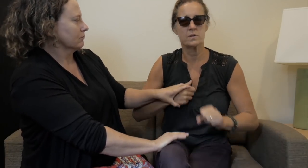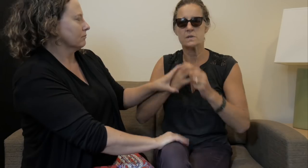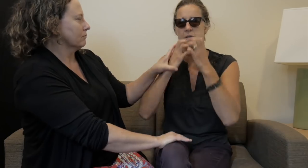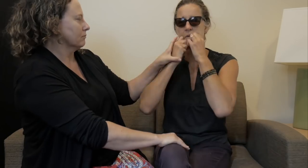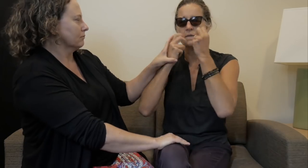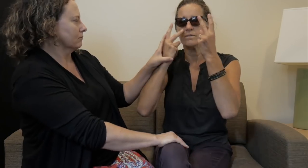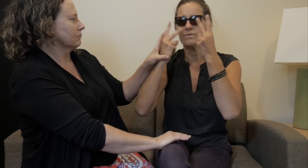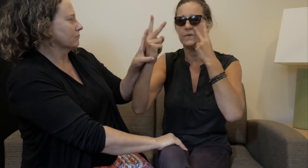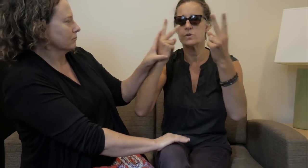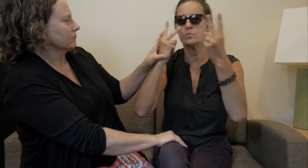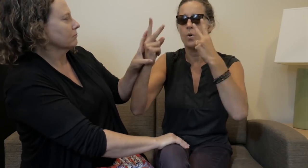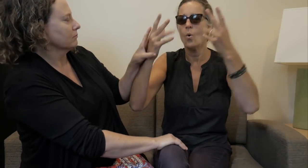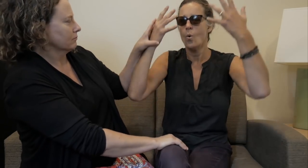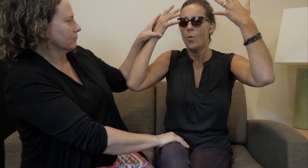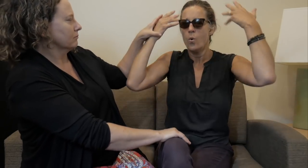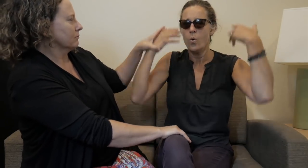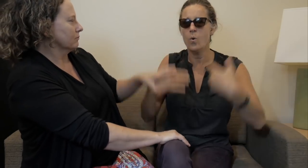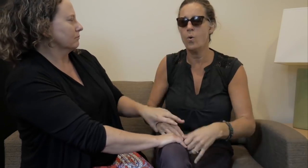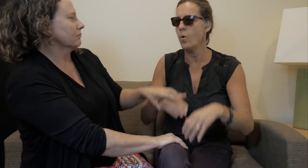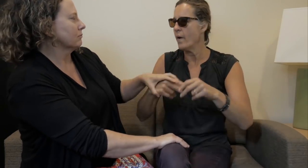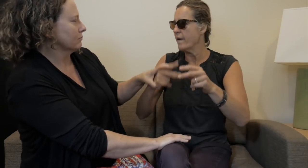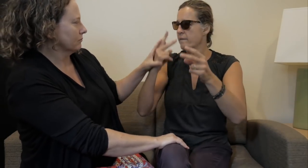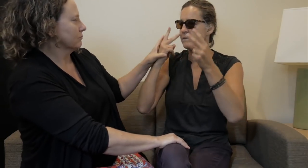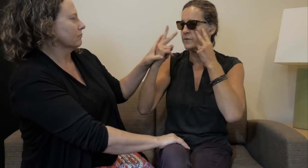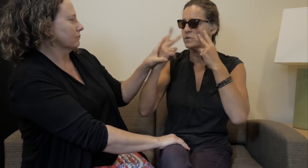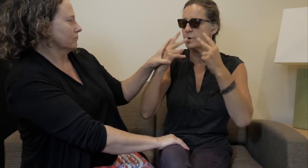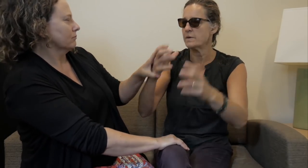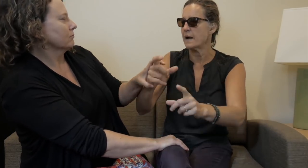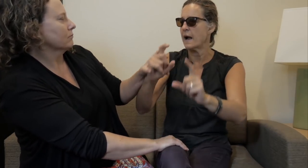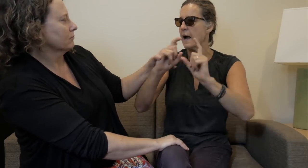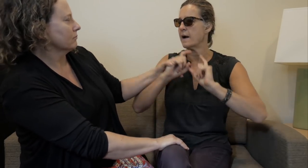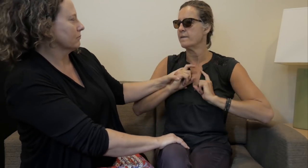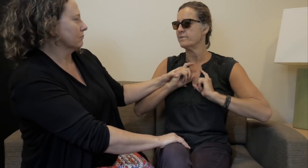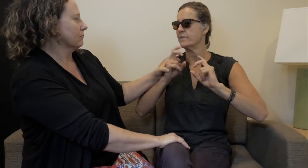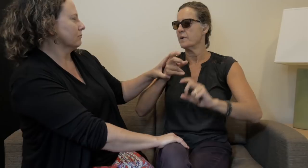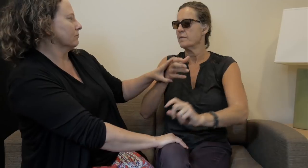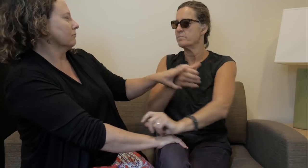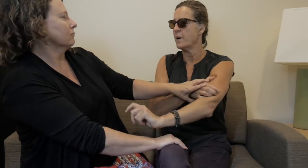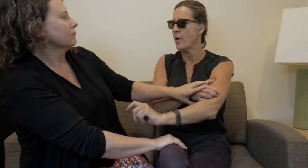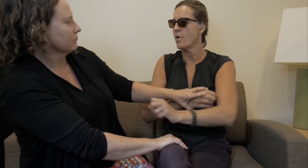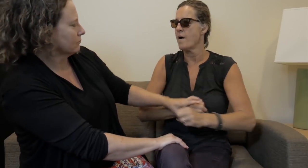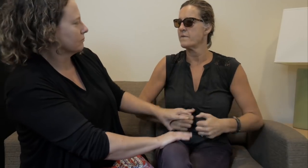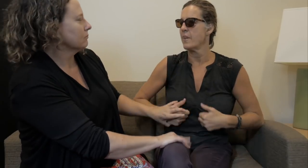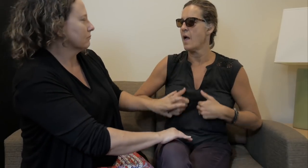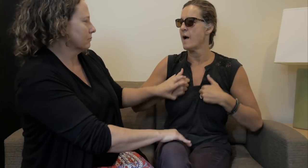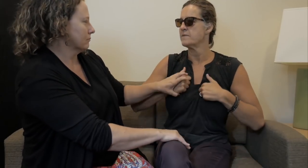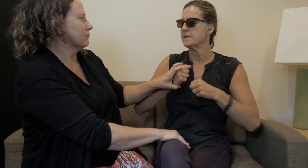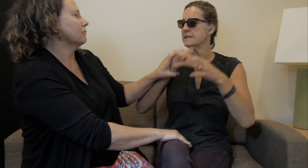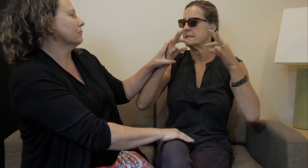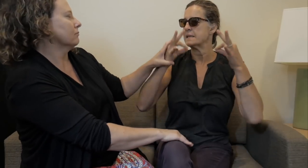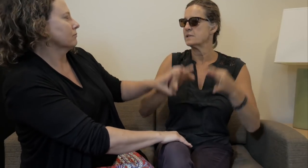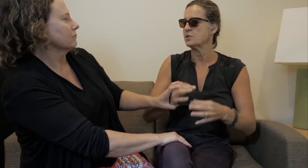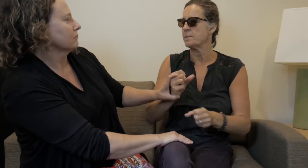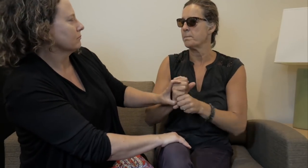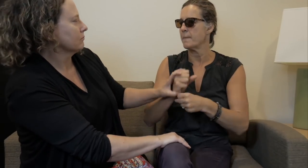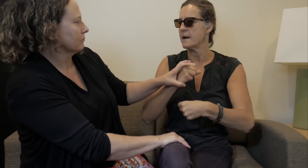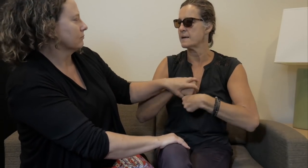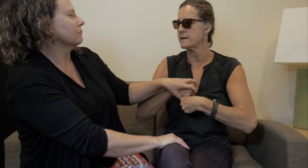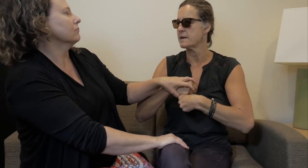their own language and cherish the visual, visual access gives Deaf people the power to make decisions about